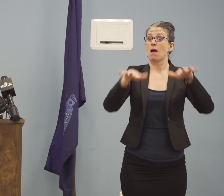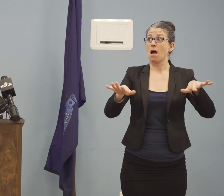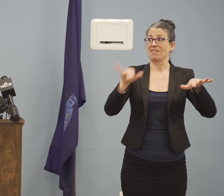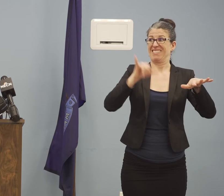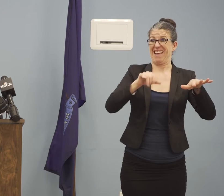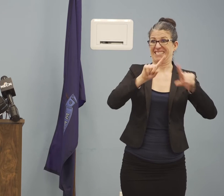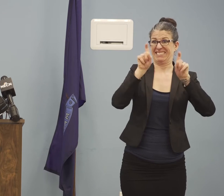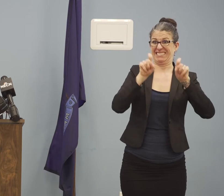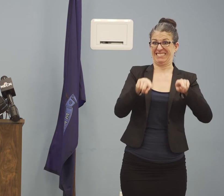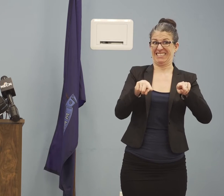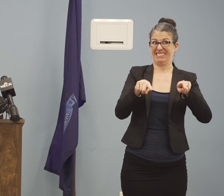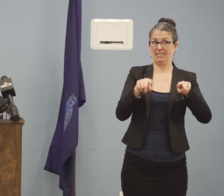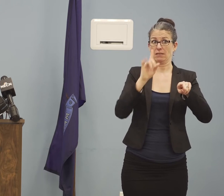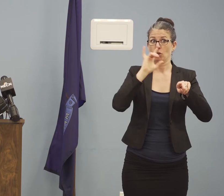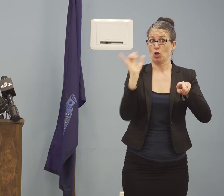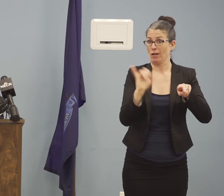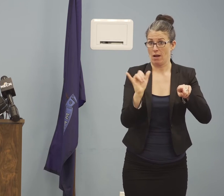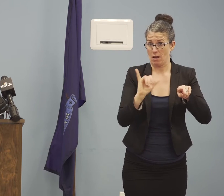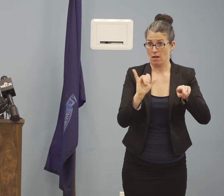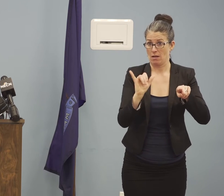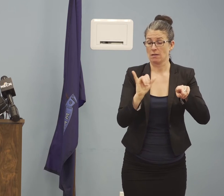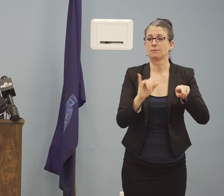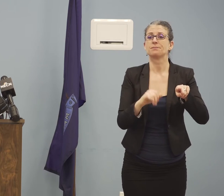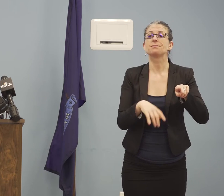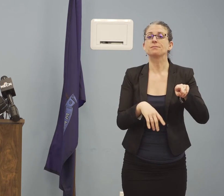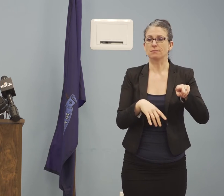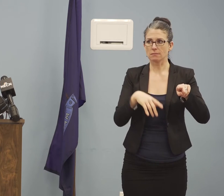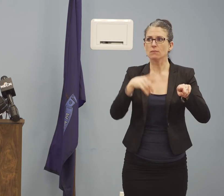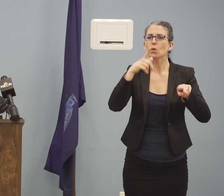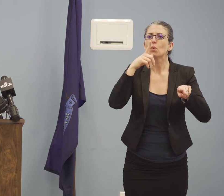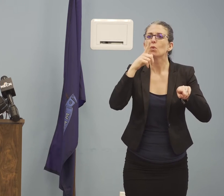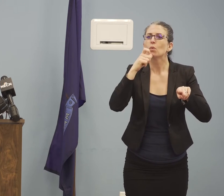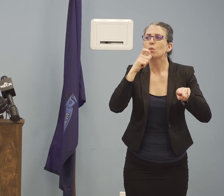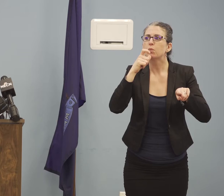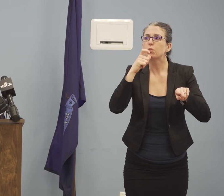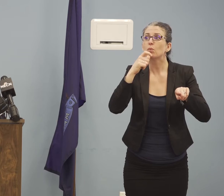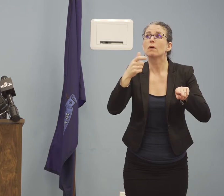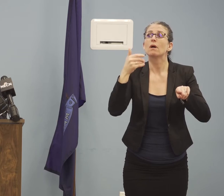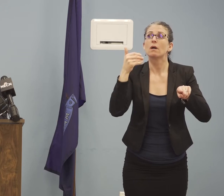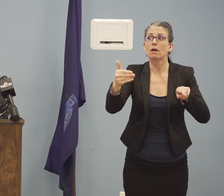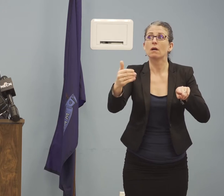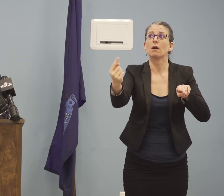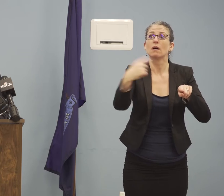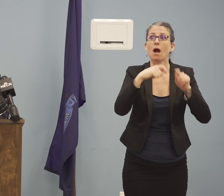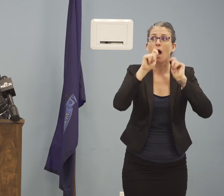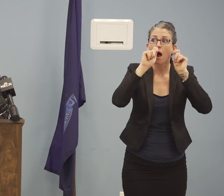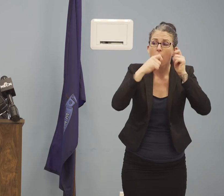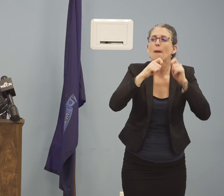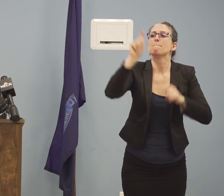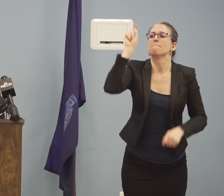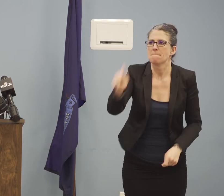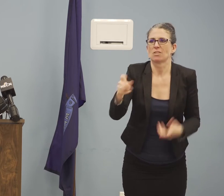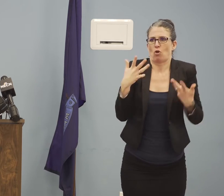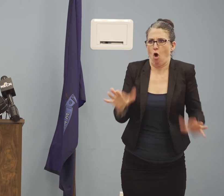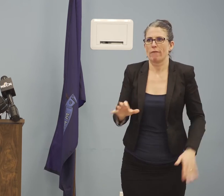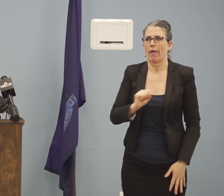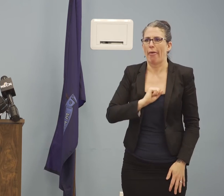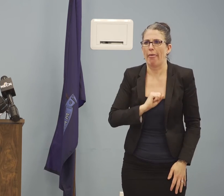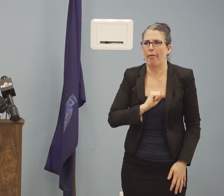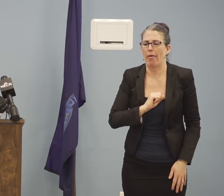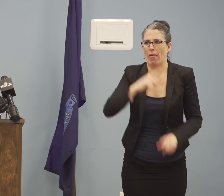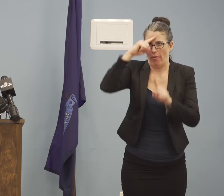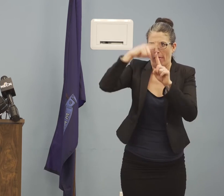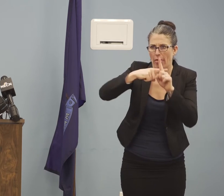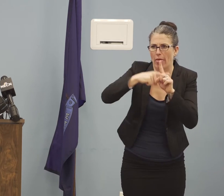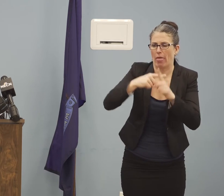those who are tested have symptoms. If you test someone who does not have symptoms, it's impossible to